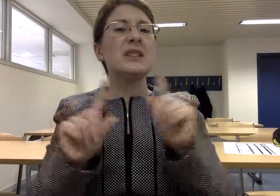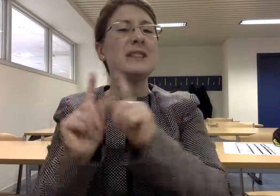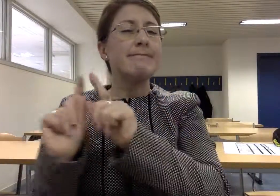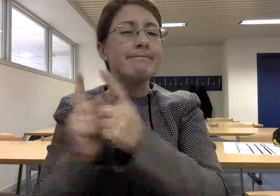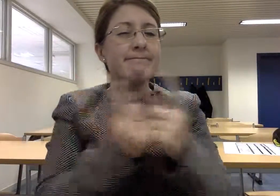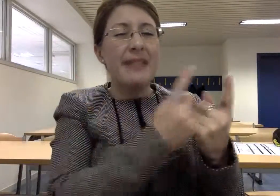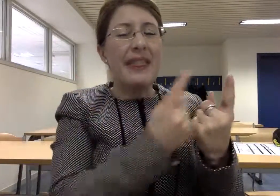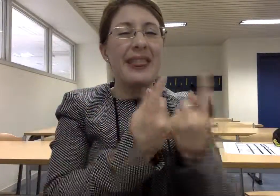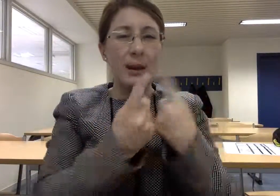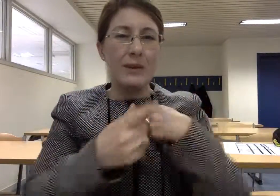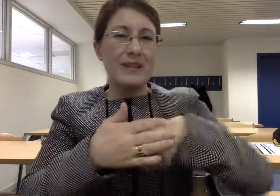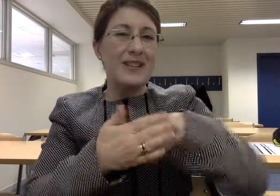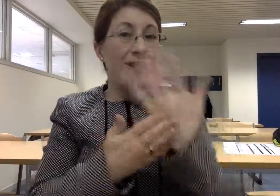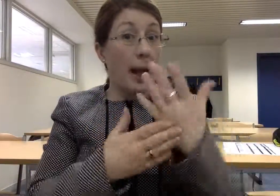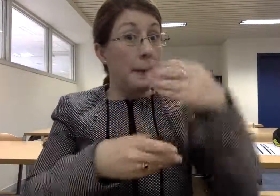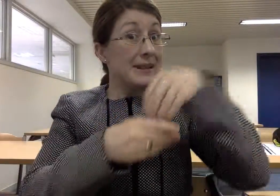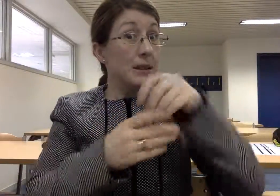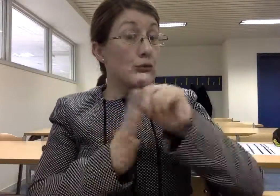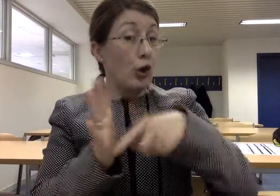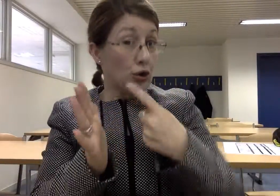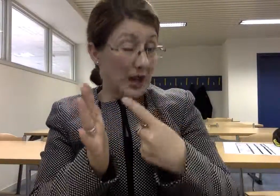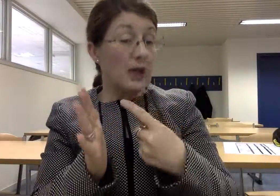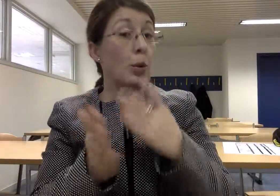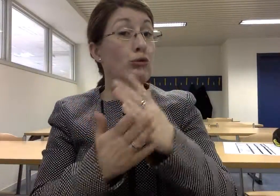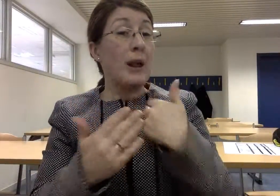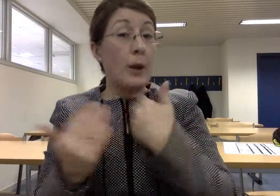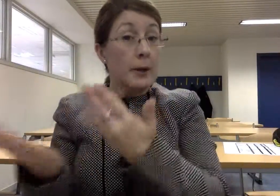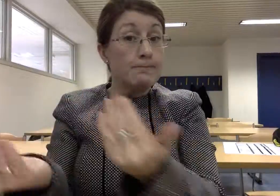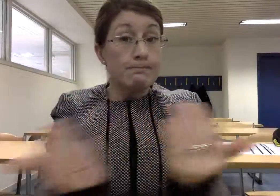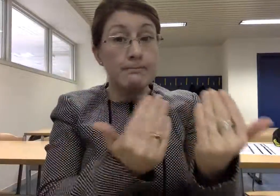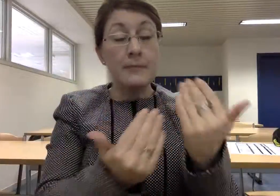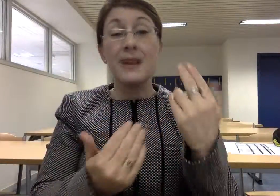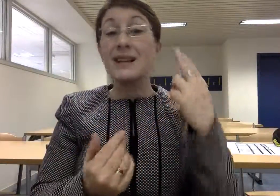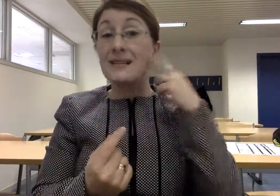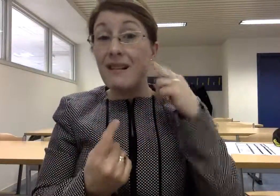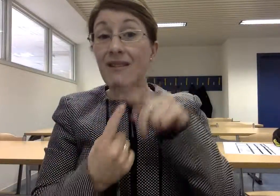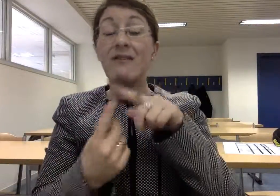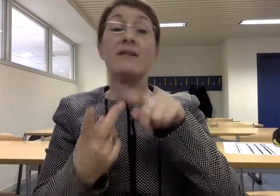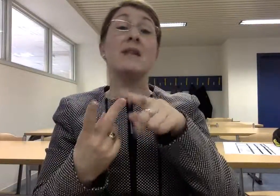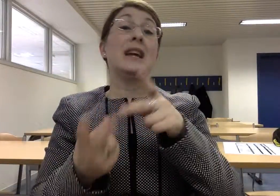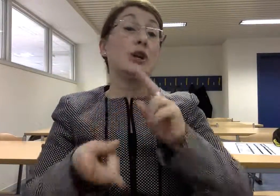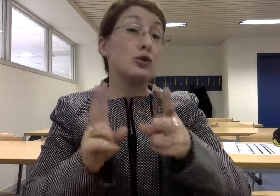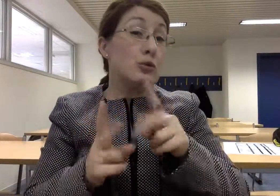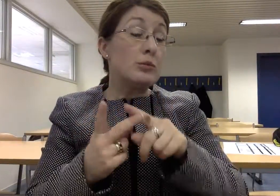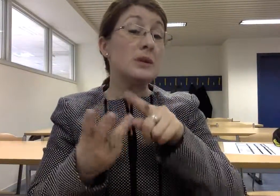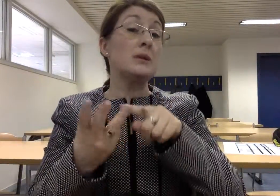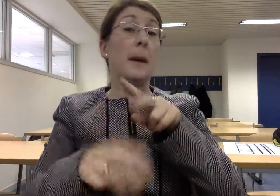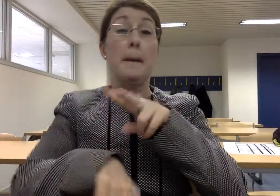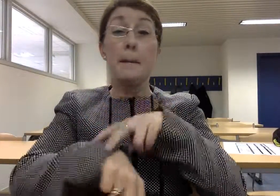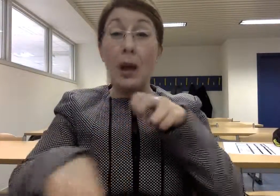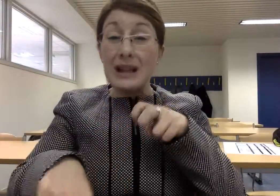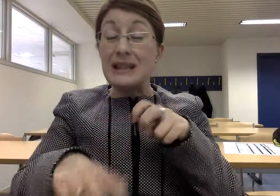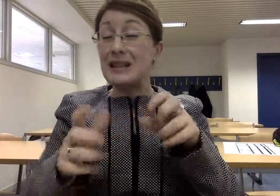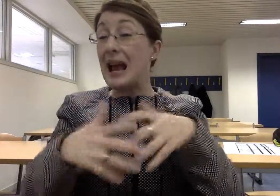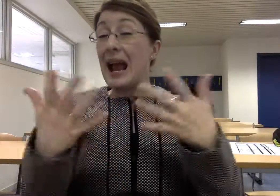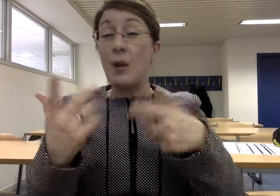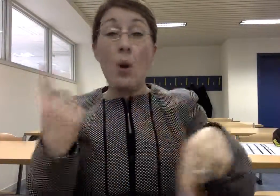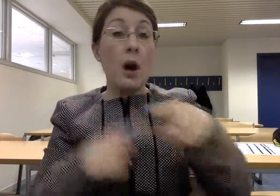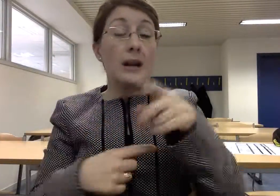it for the connection to the powerpoint and sign languages so how do we match that that you can select should it just so say